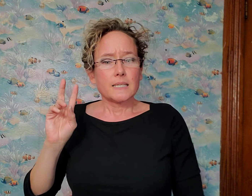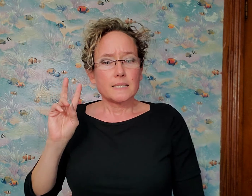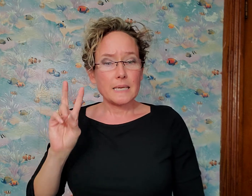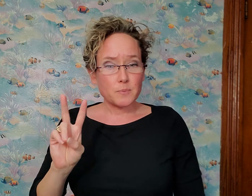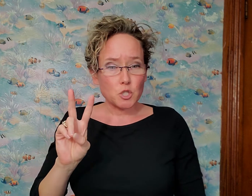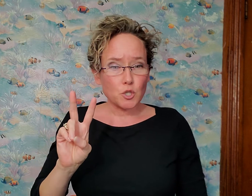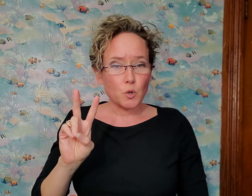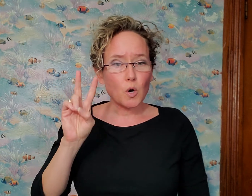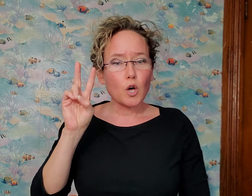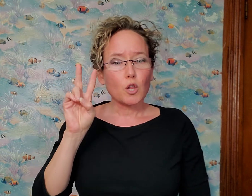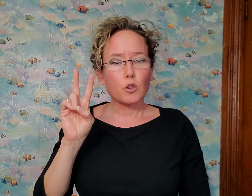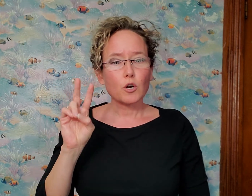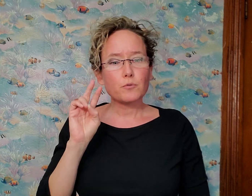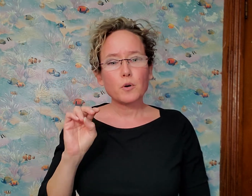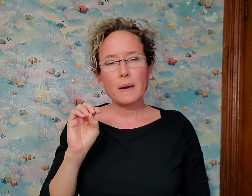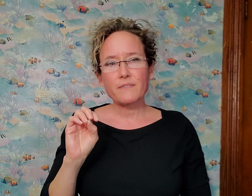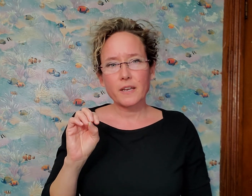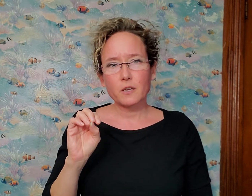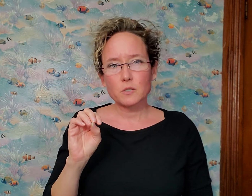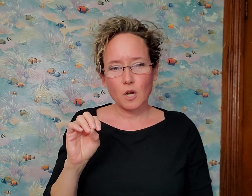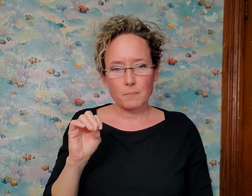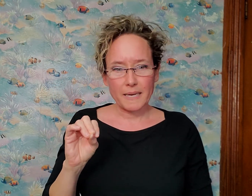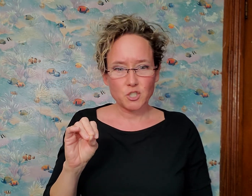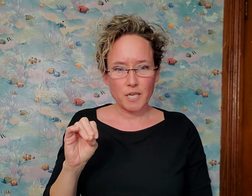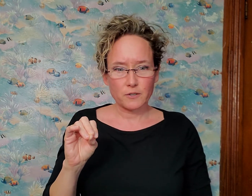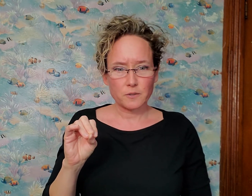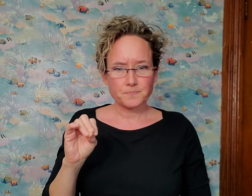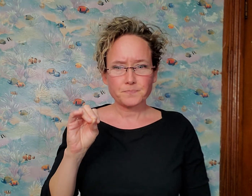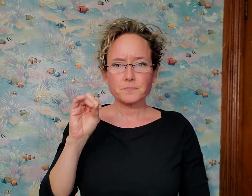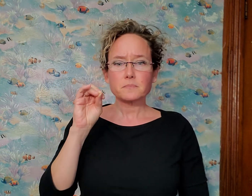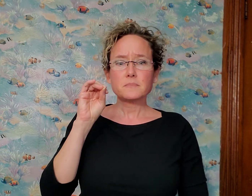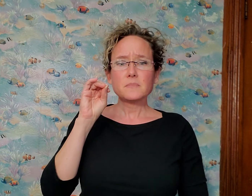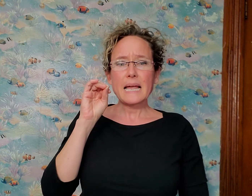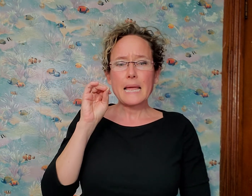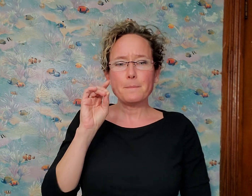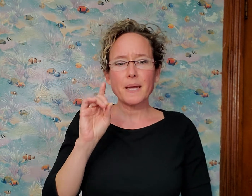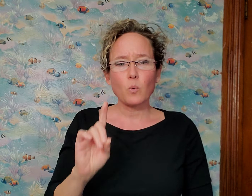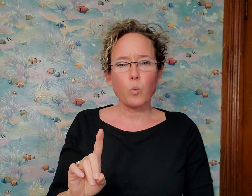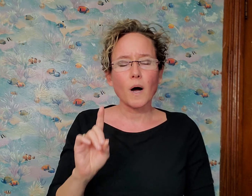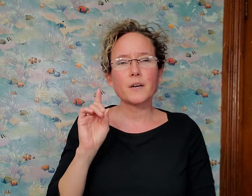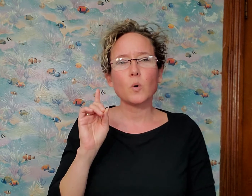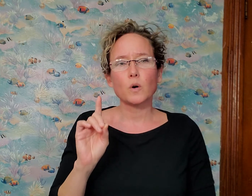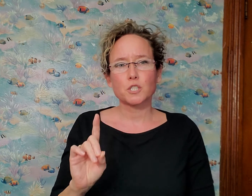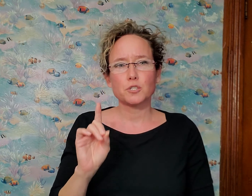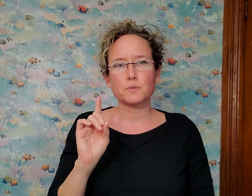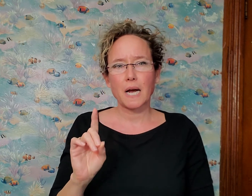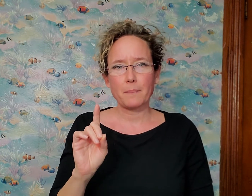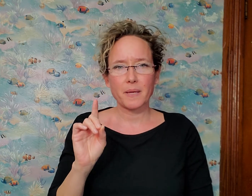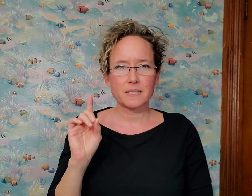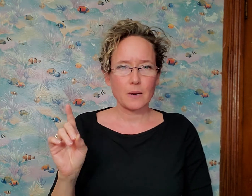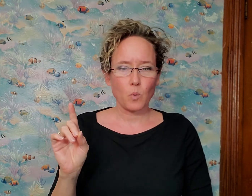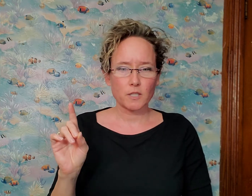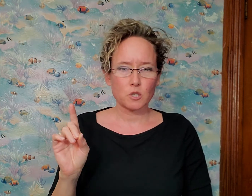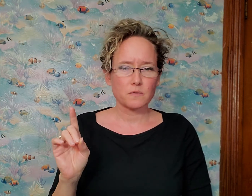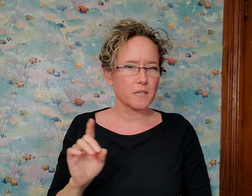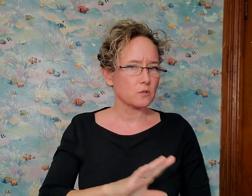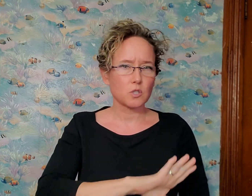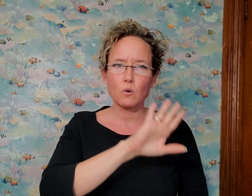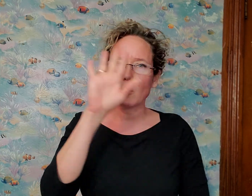Step two, look through my videos on my channel and pick one or two topics and watch those videos. Don't go